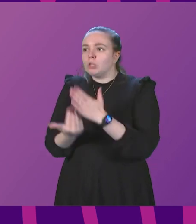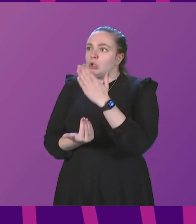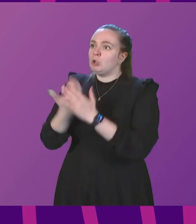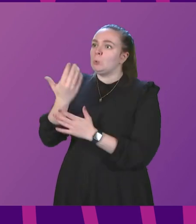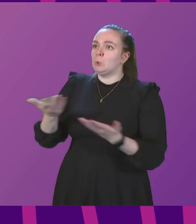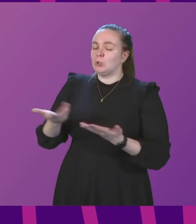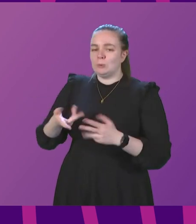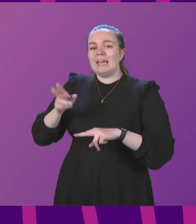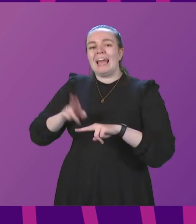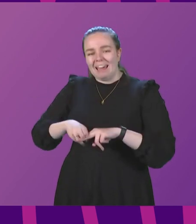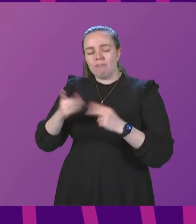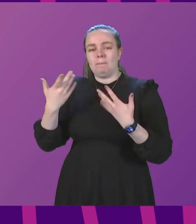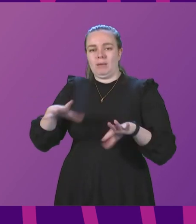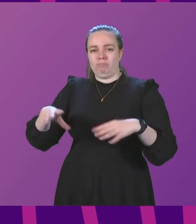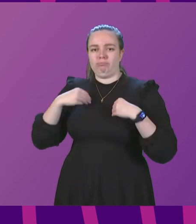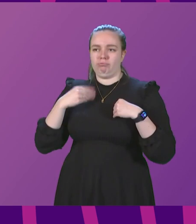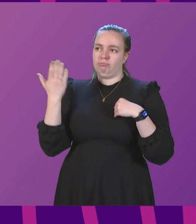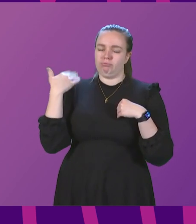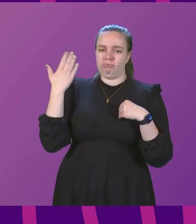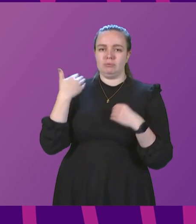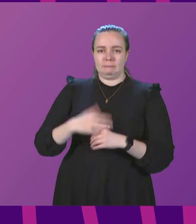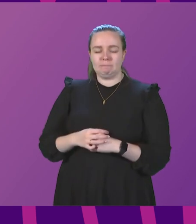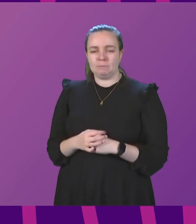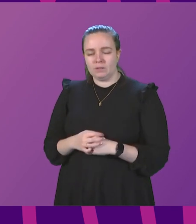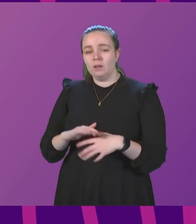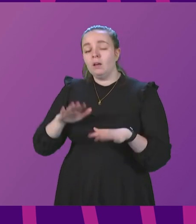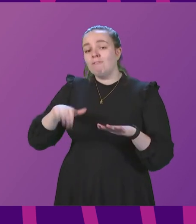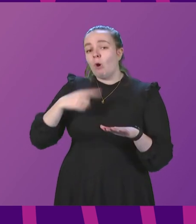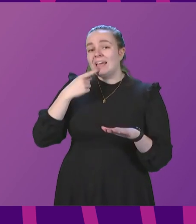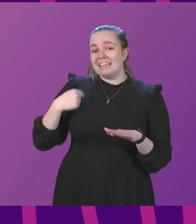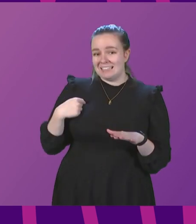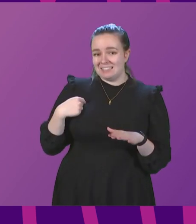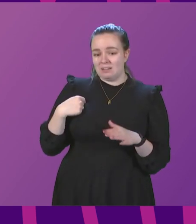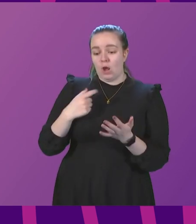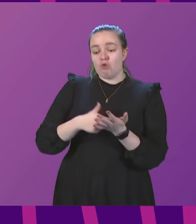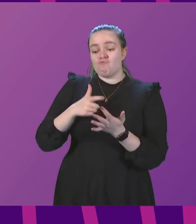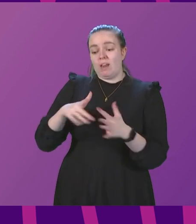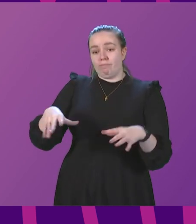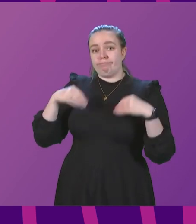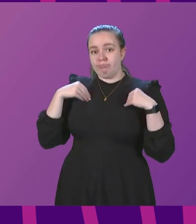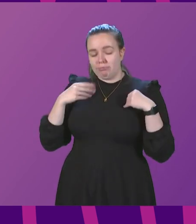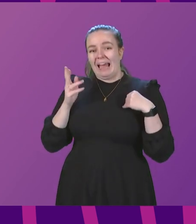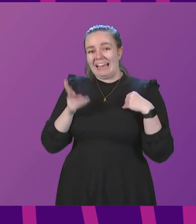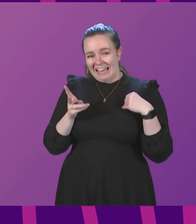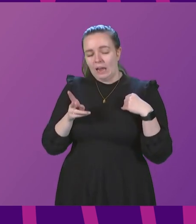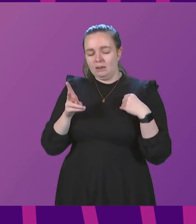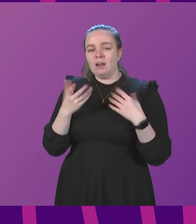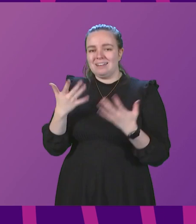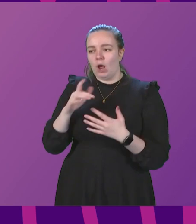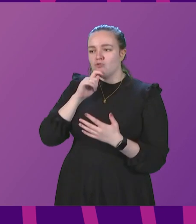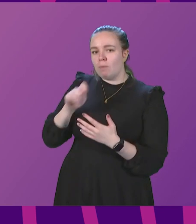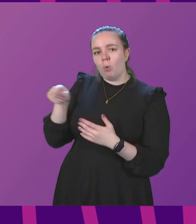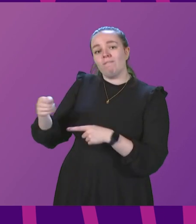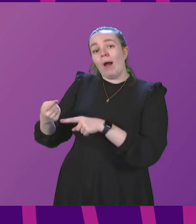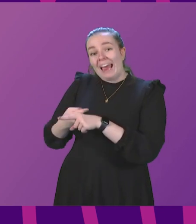if you had also tested positive on a previous occasion. As of yesterday, reinfections are being reported by the UK government in the daily figures for